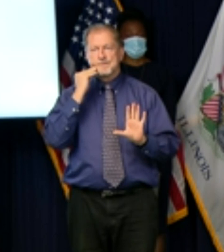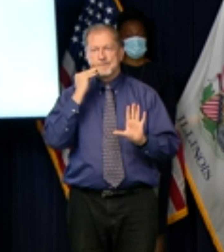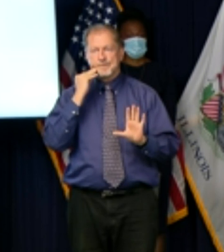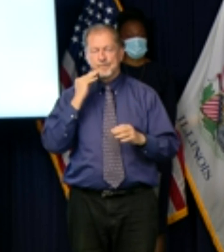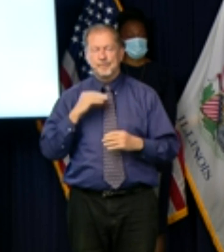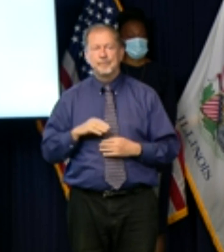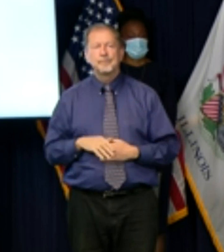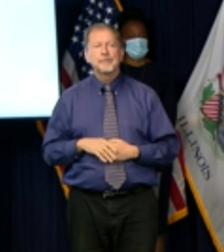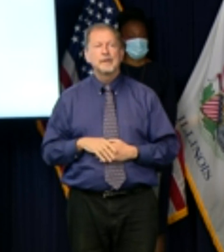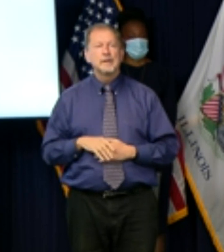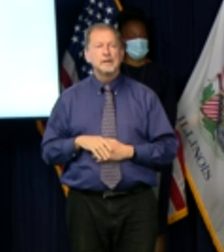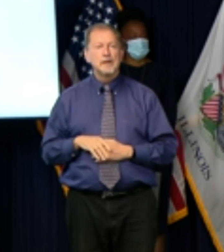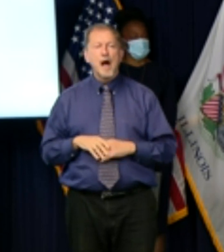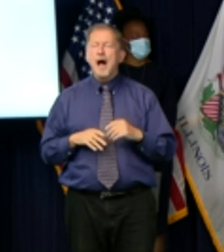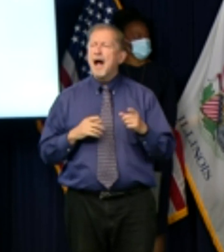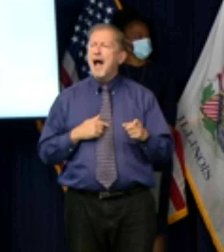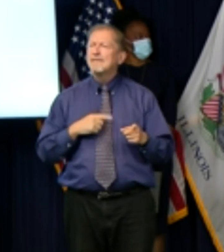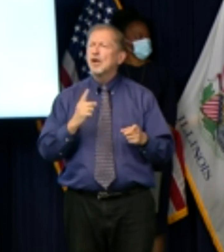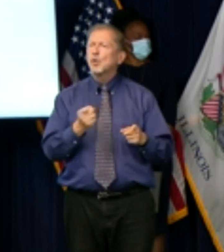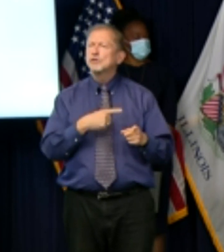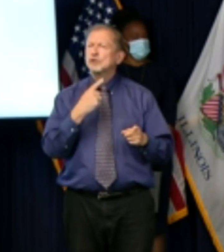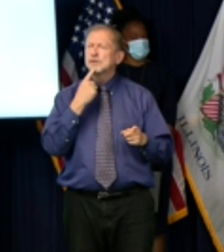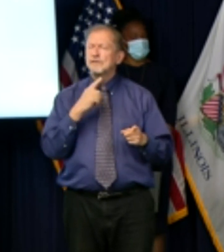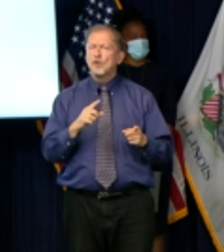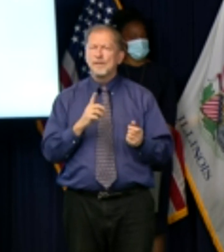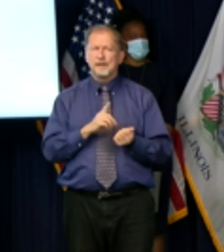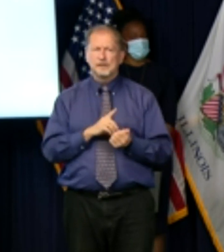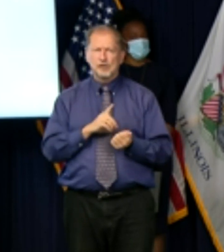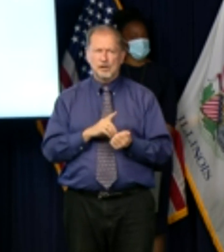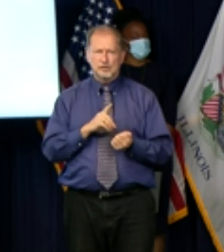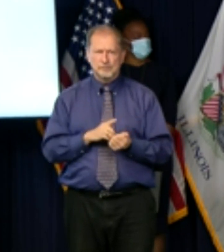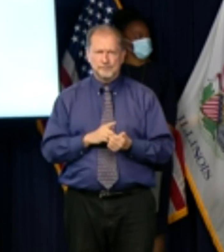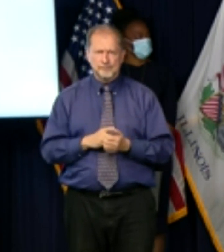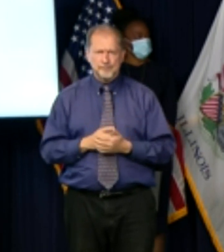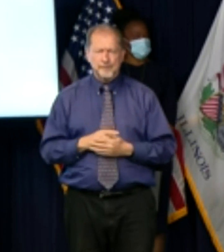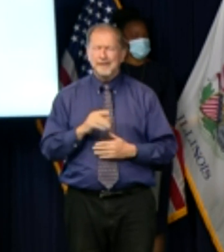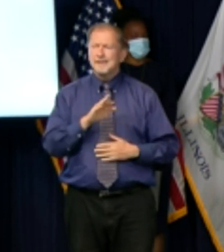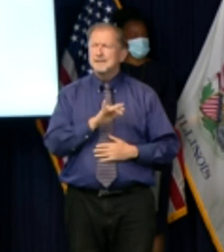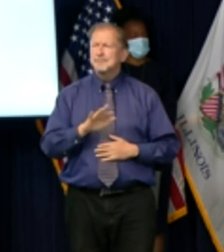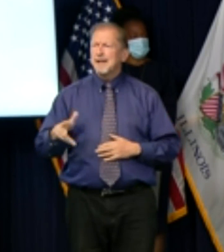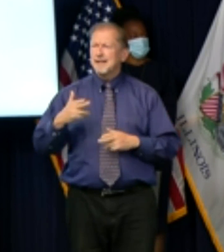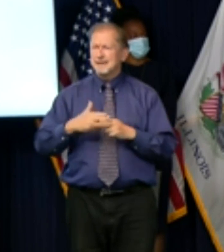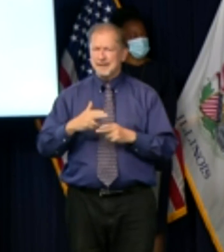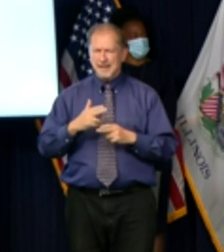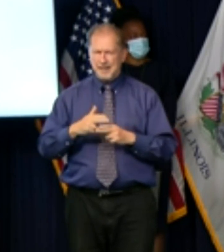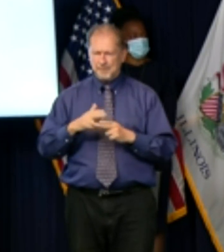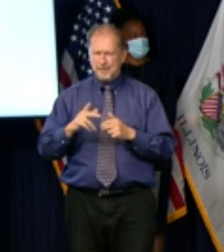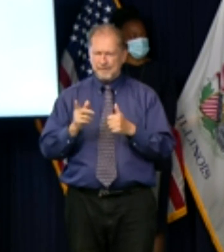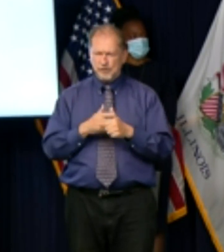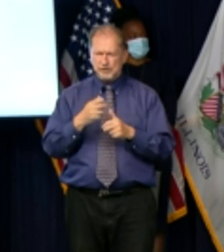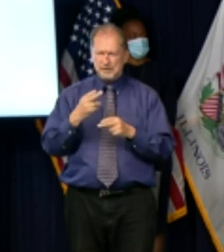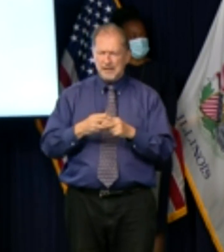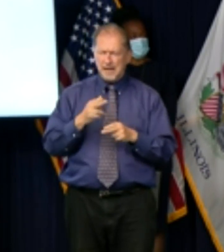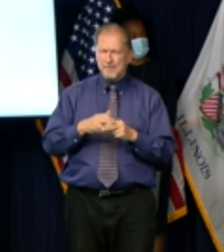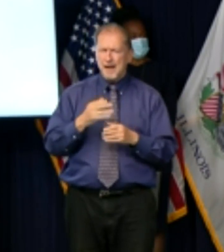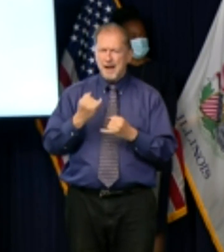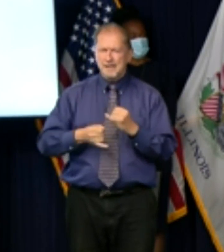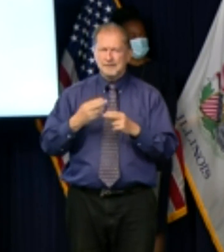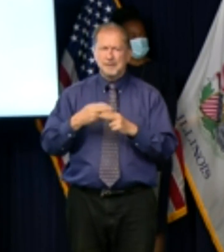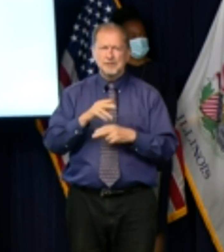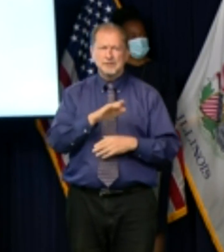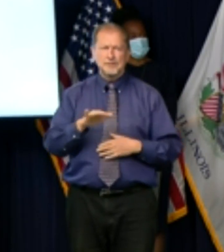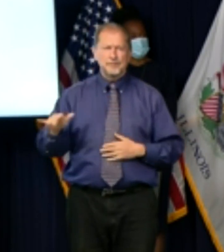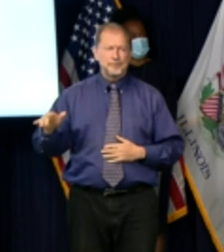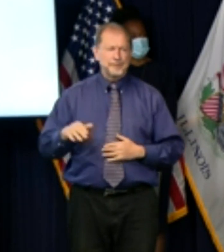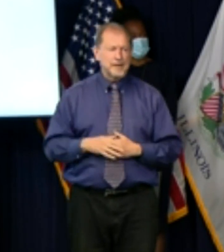can we talk to the doctor of course doctor can you spell your first and last name make sure we have that correct sure um first name